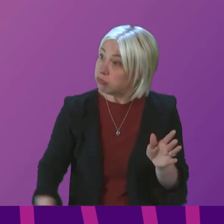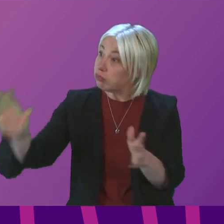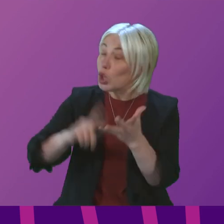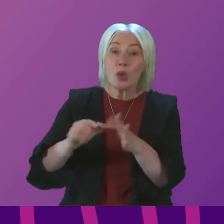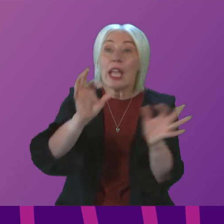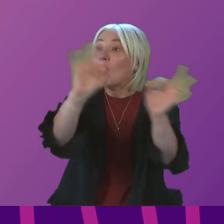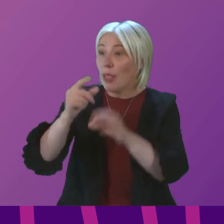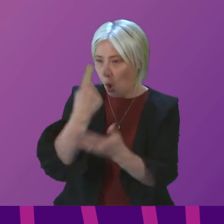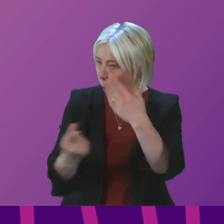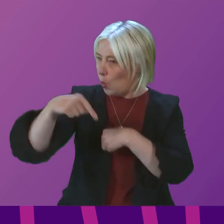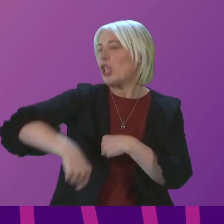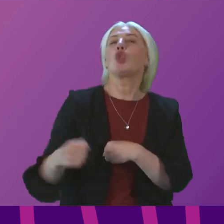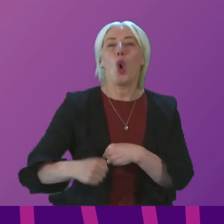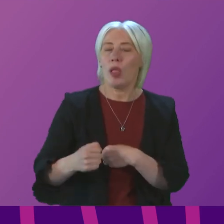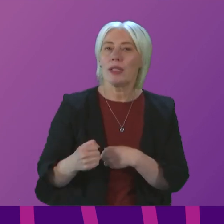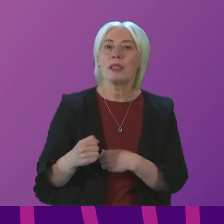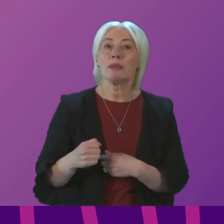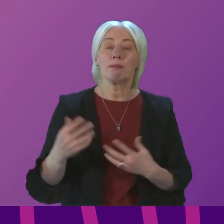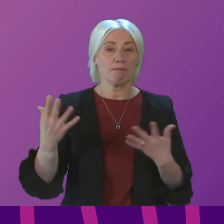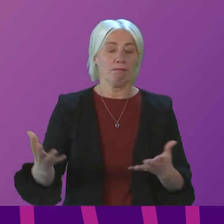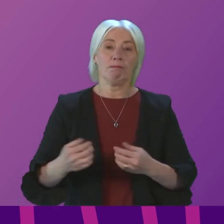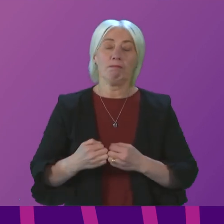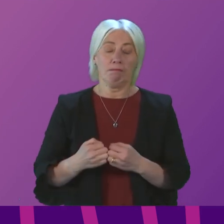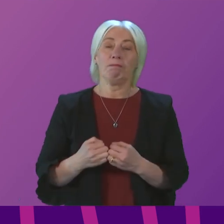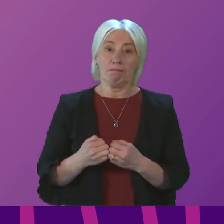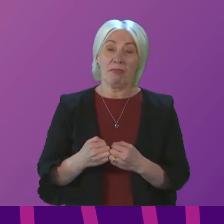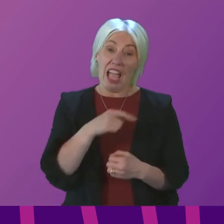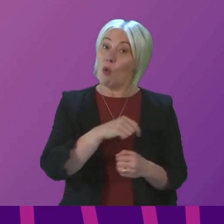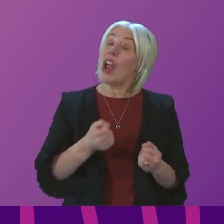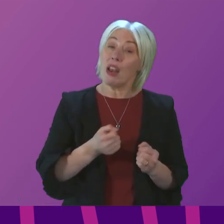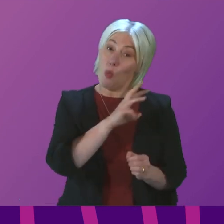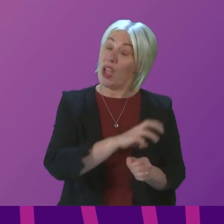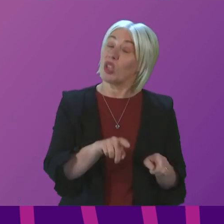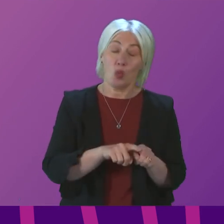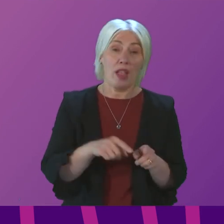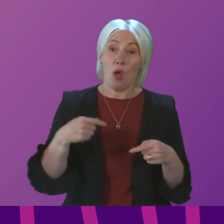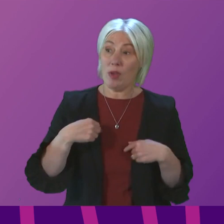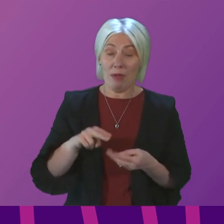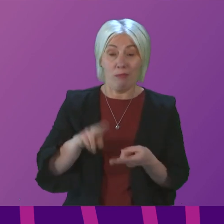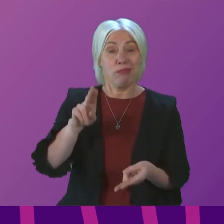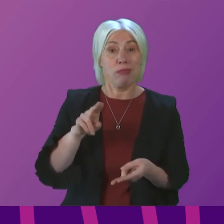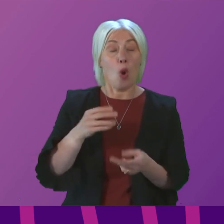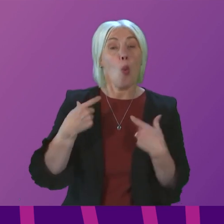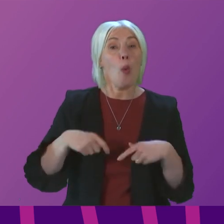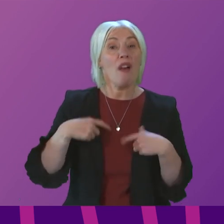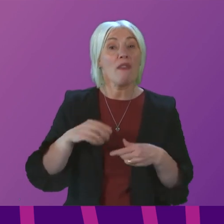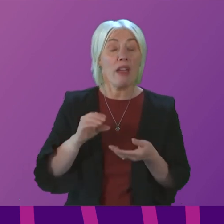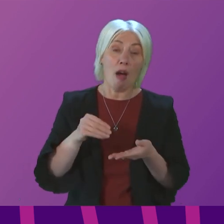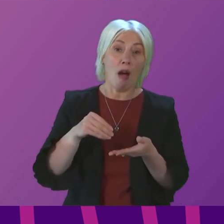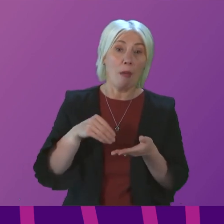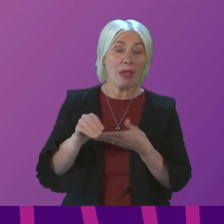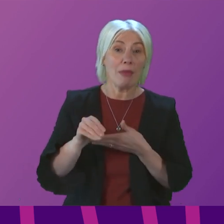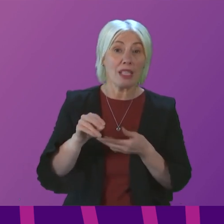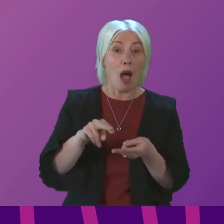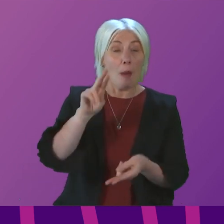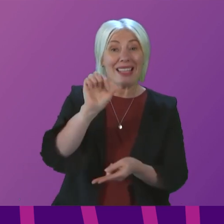in the UK, including where Labour is in government. It's this government that has increased welfare payments by 6%, not 3%